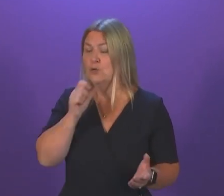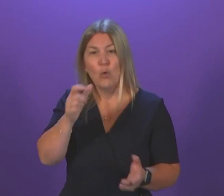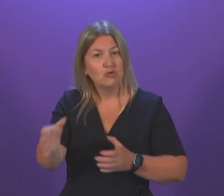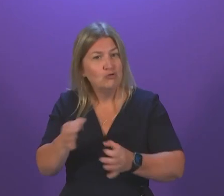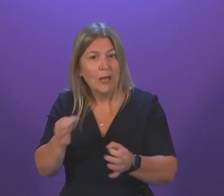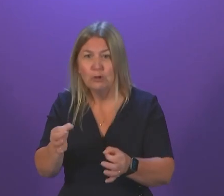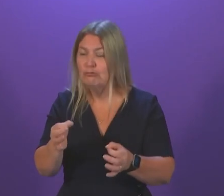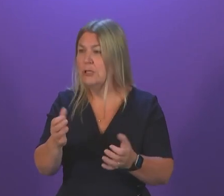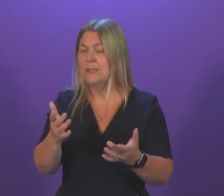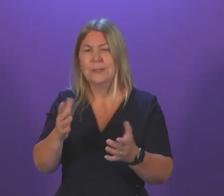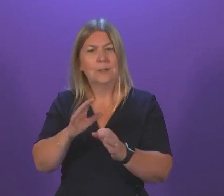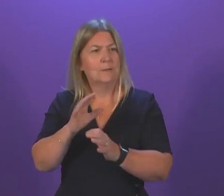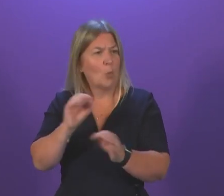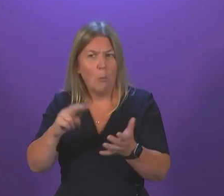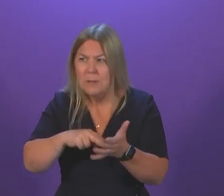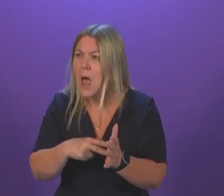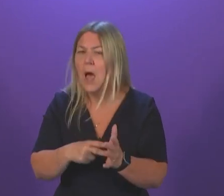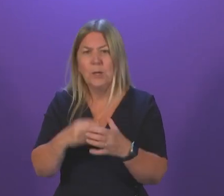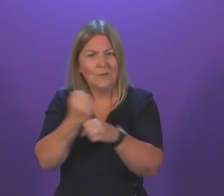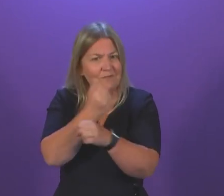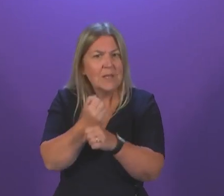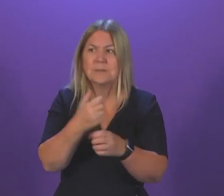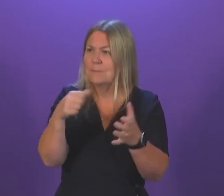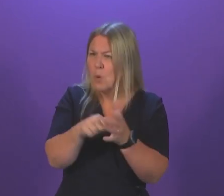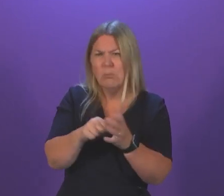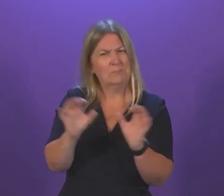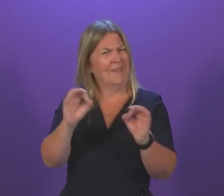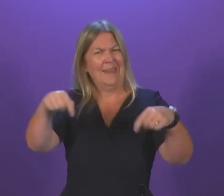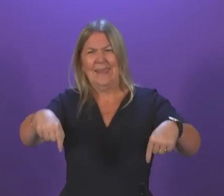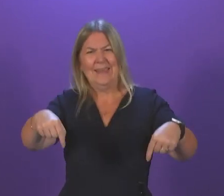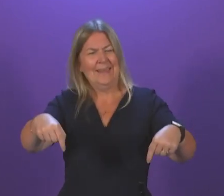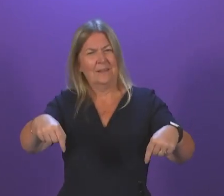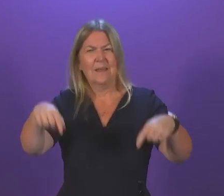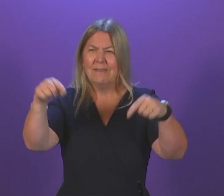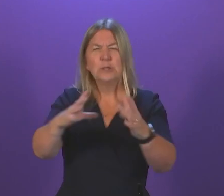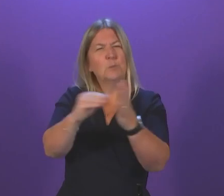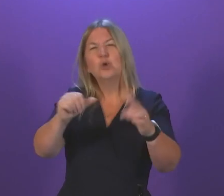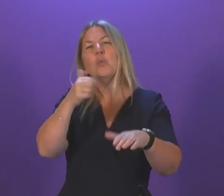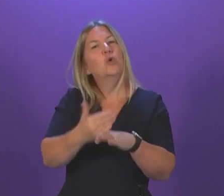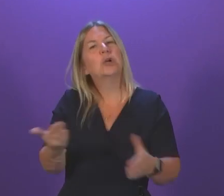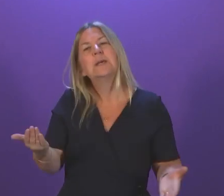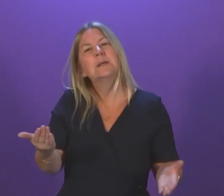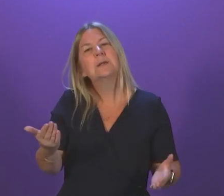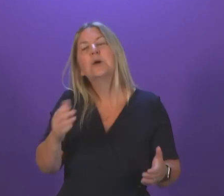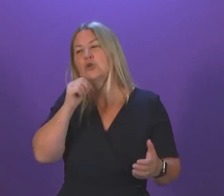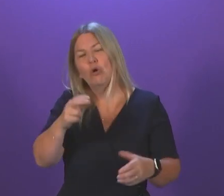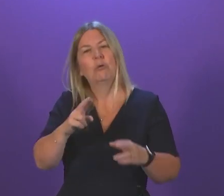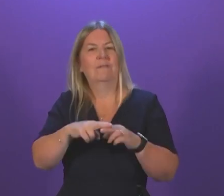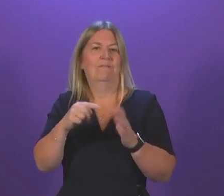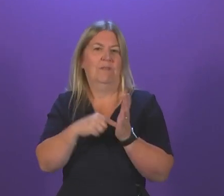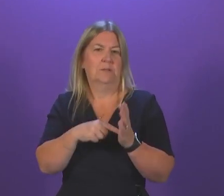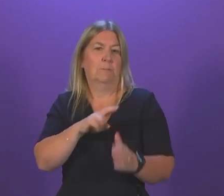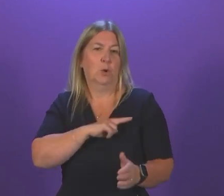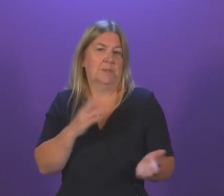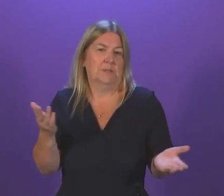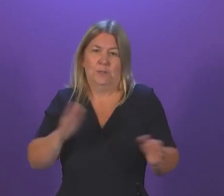fleet to meet Scotland's needs, and no plan to fix the problem. The model isn't working, it isn't fit for purpose, and must be replaced.